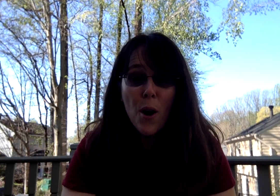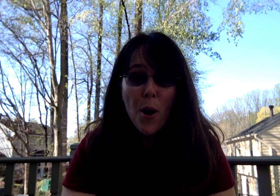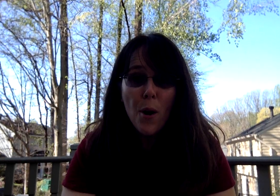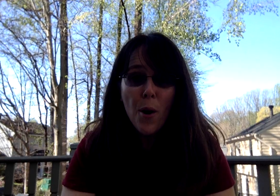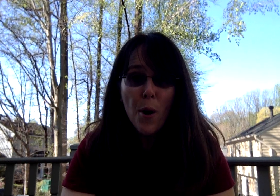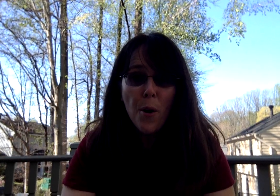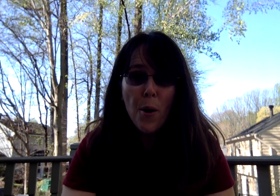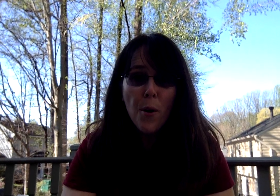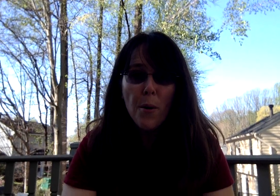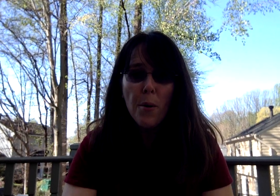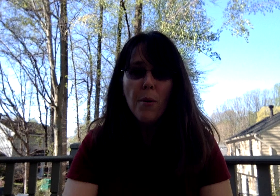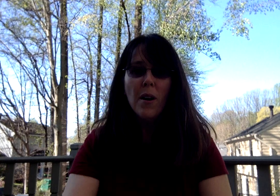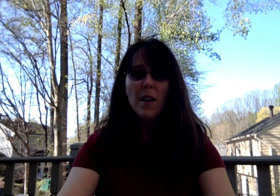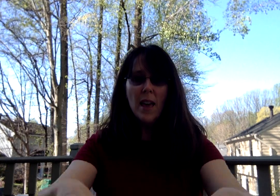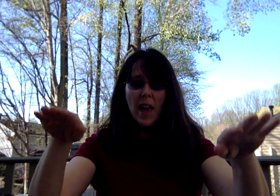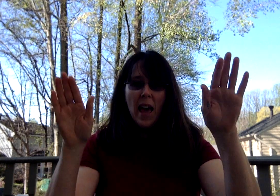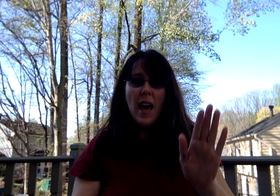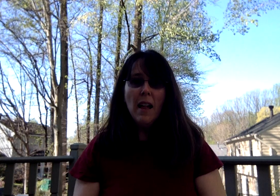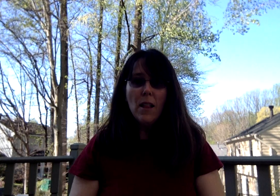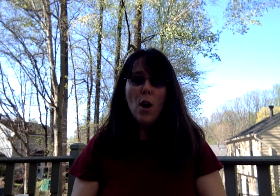hello,